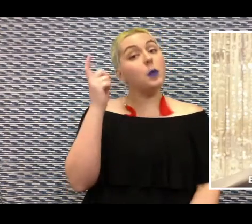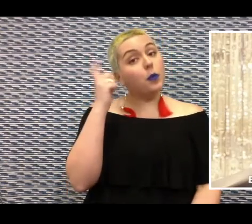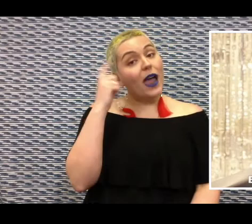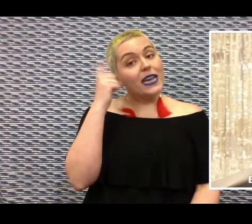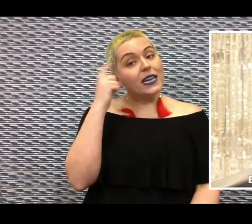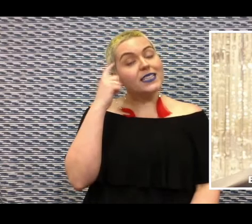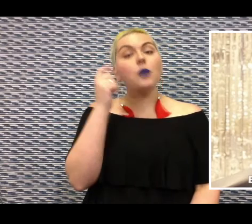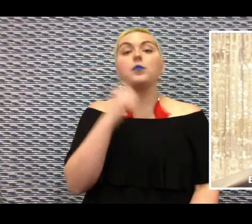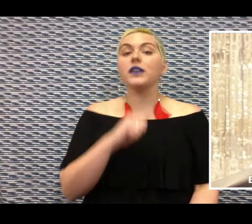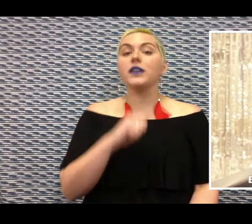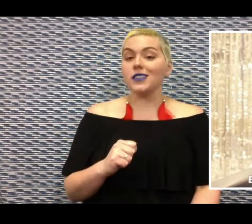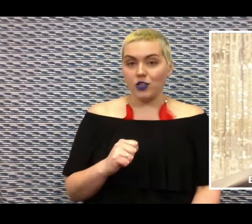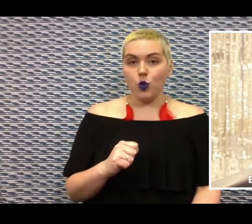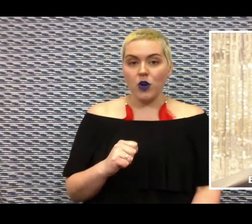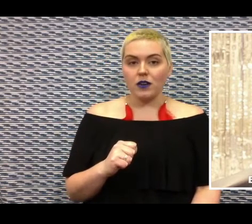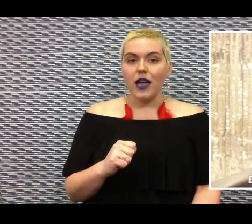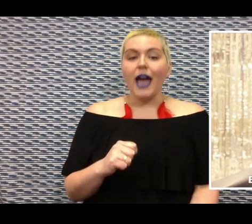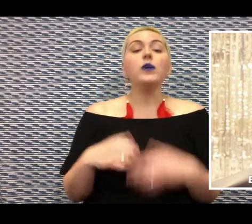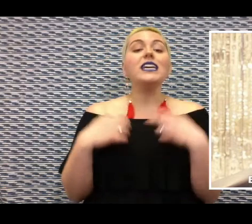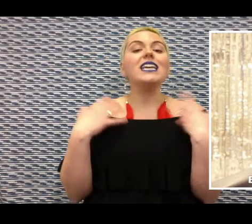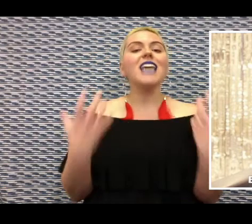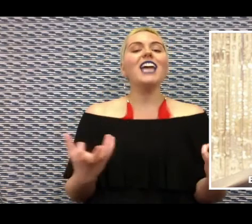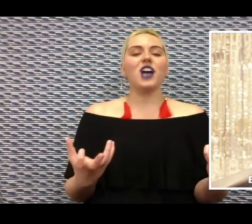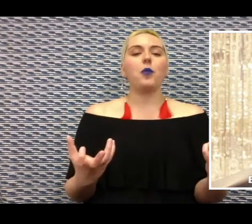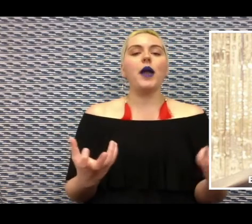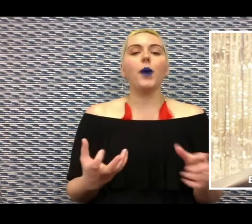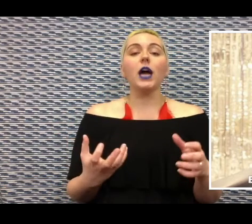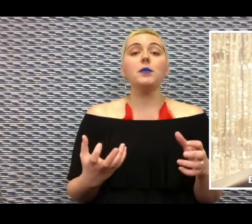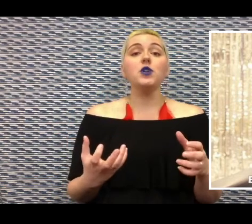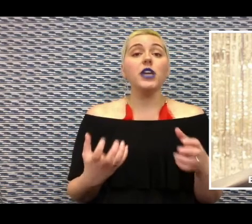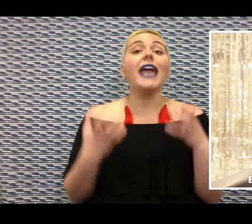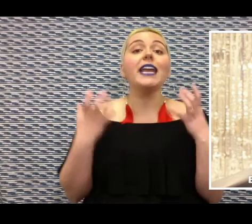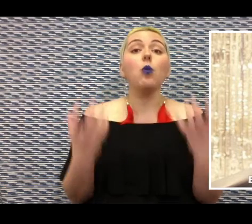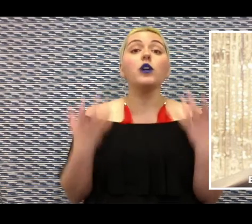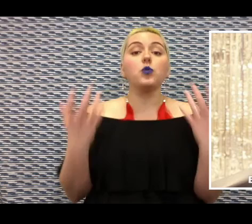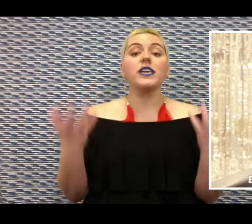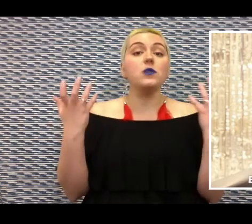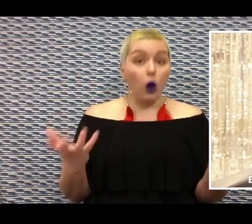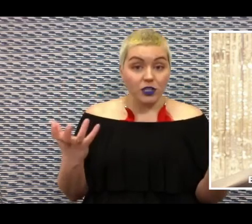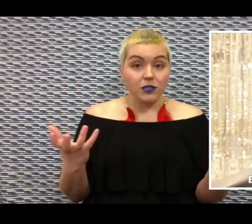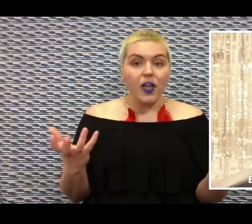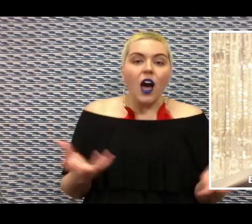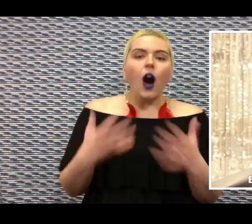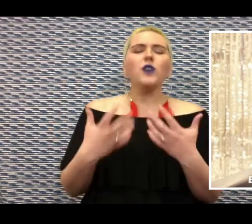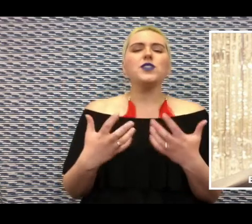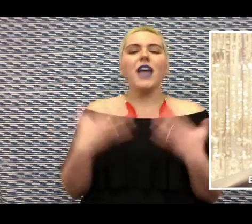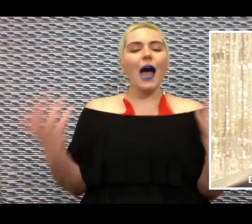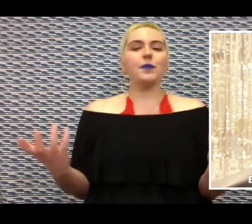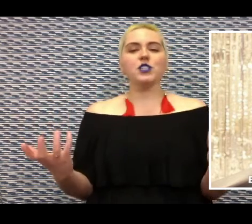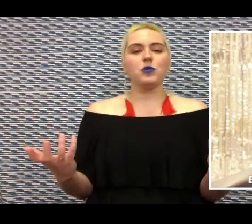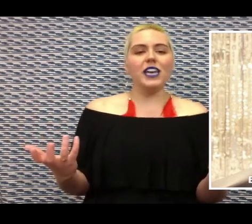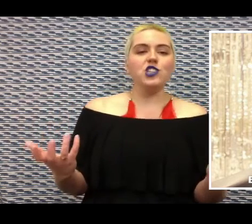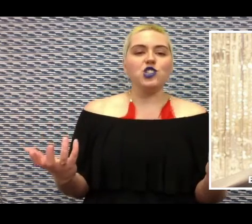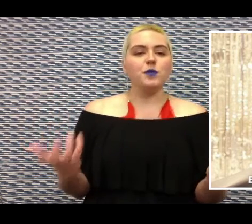that the brain is our biggest sex organ and we can engage our brain by communicating what we want. Often the